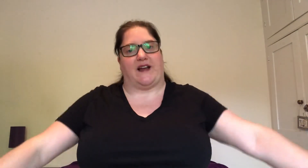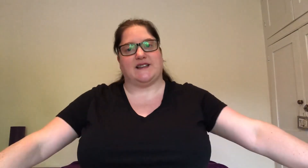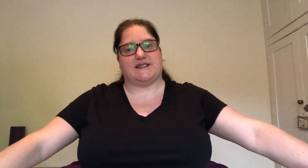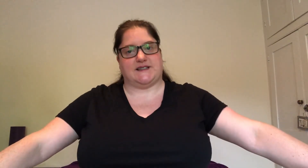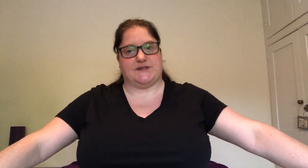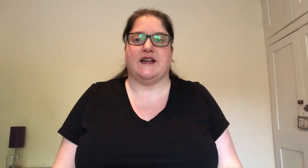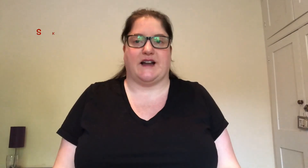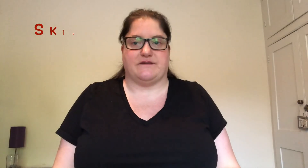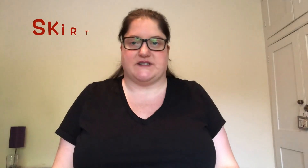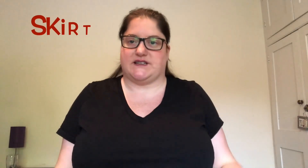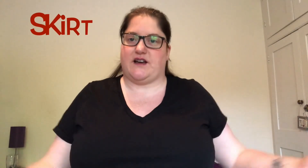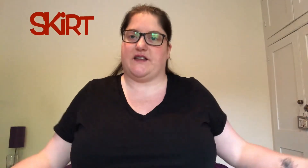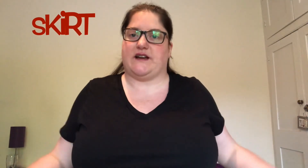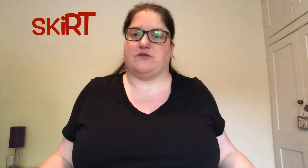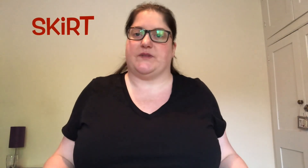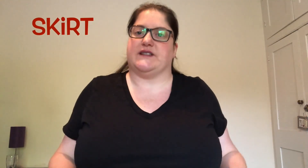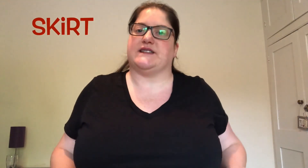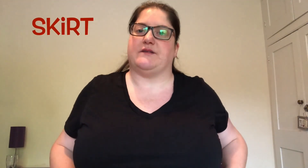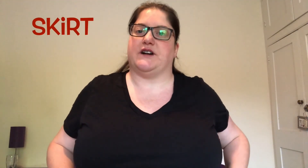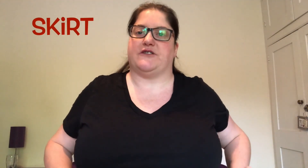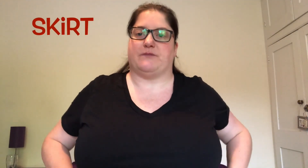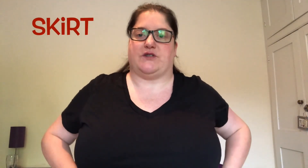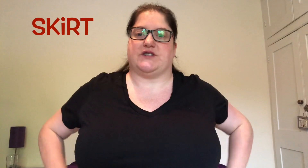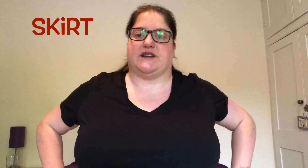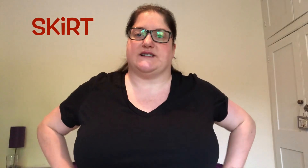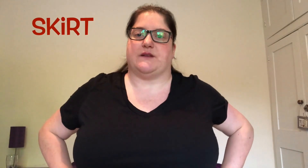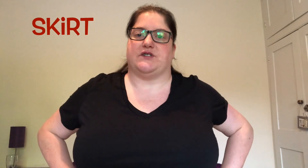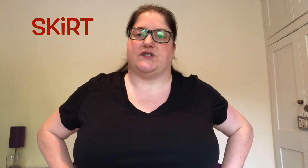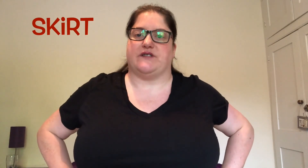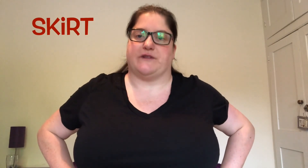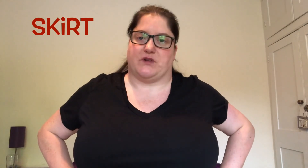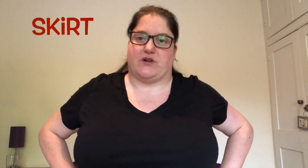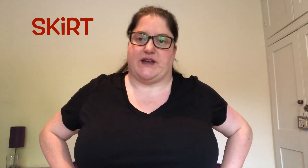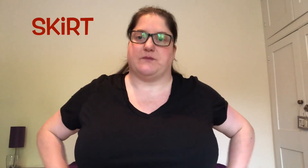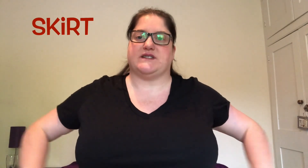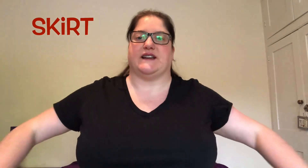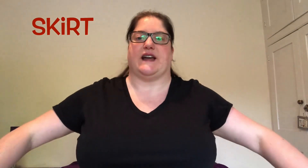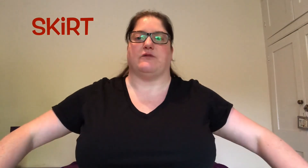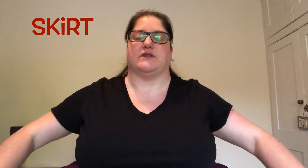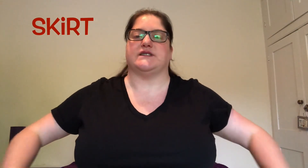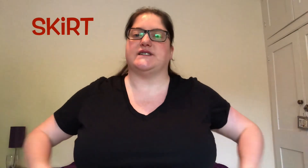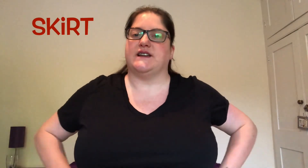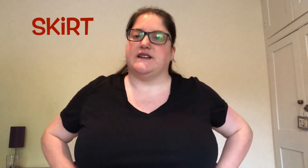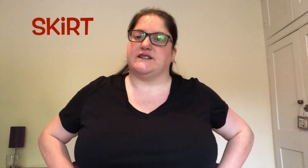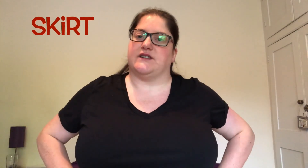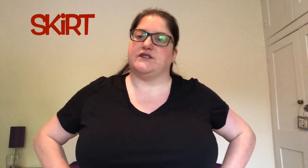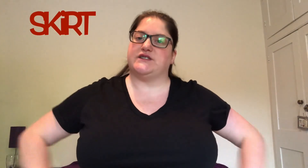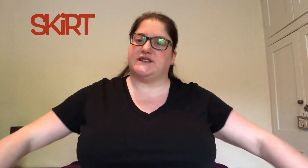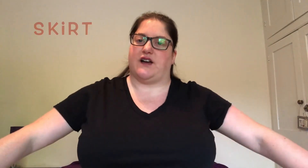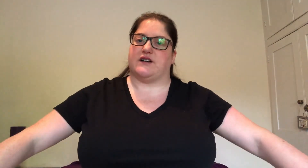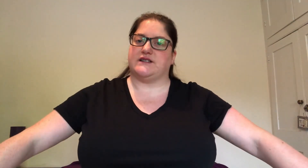Dress. And for skirt that will be the same kind of motion except you do it from your hips and outwards. So skirt.